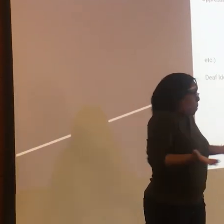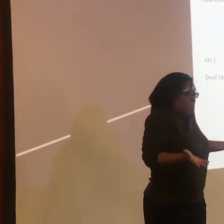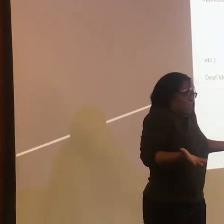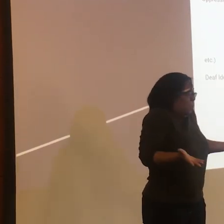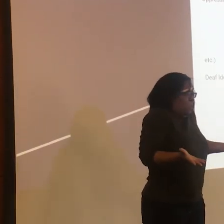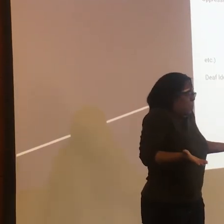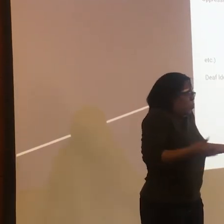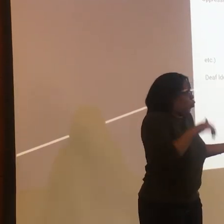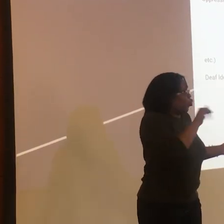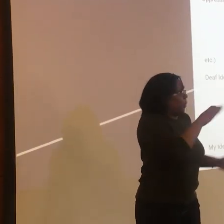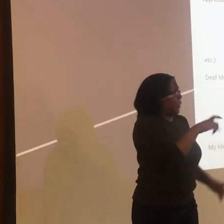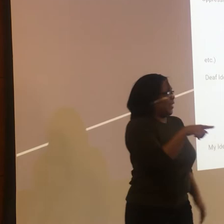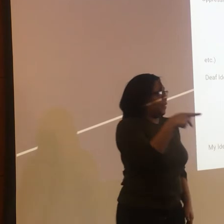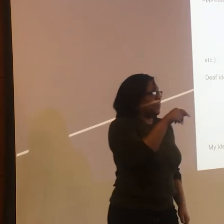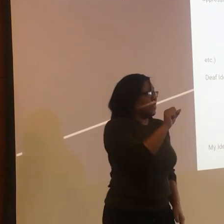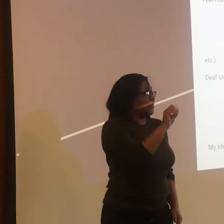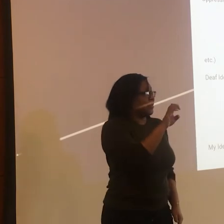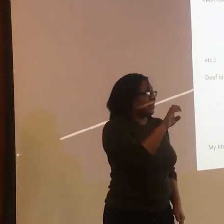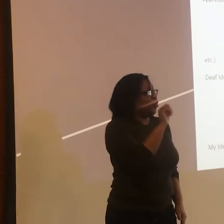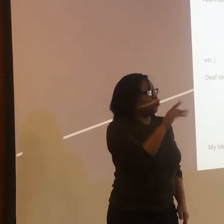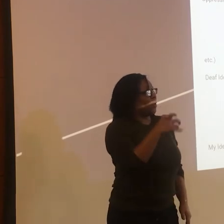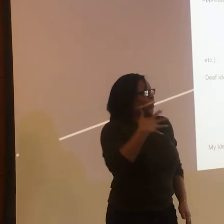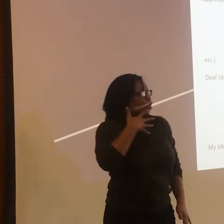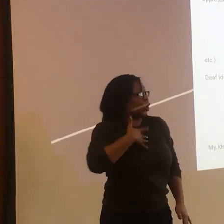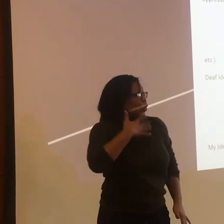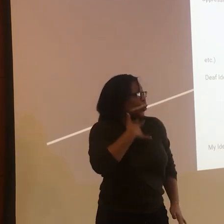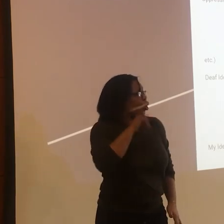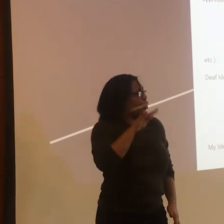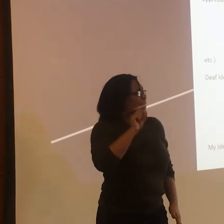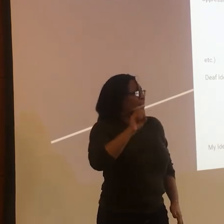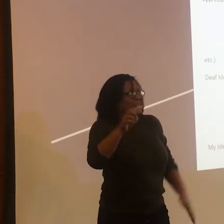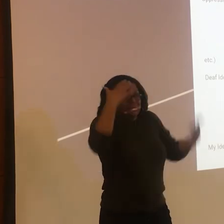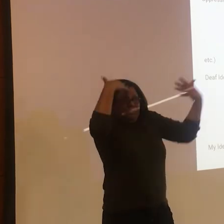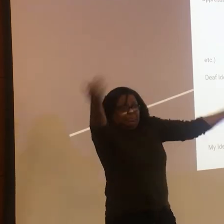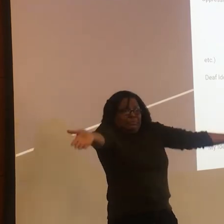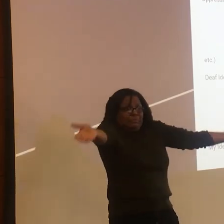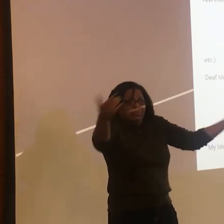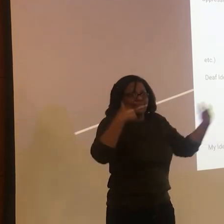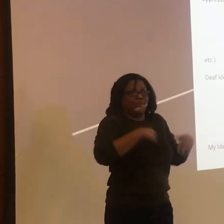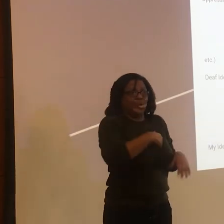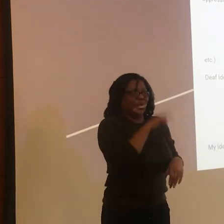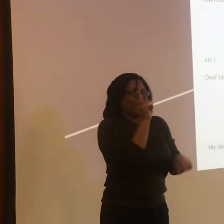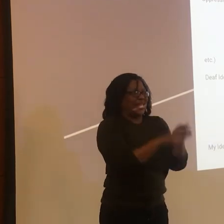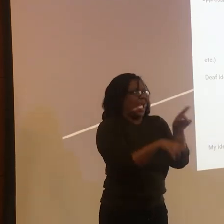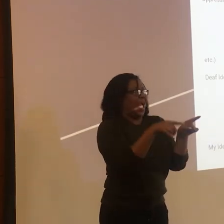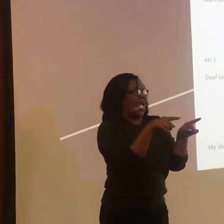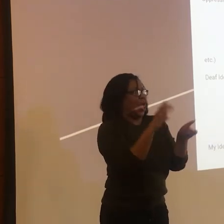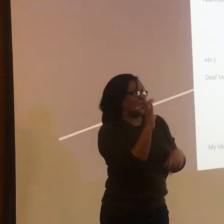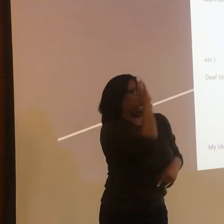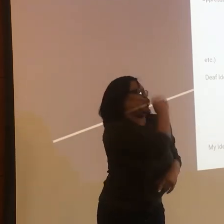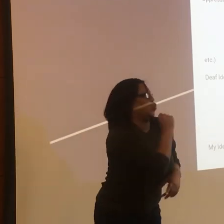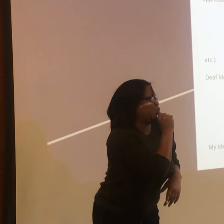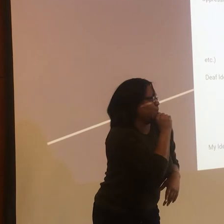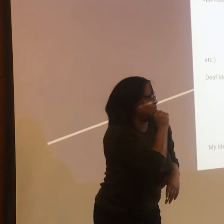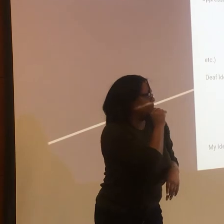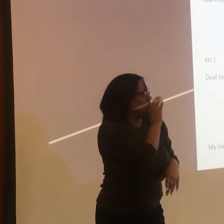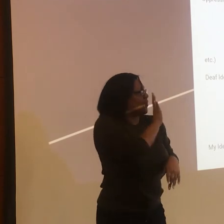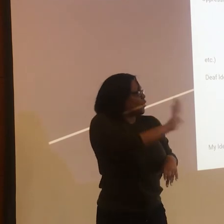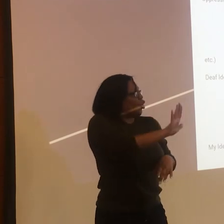You'll have some people that are very ASL. Some people that are using a different mode of communication. Some of them even use what's called cute